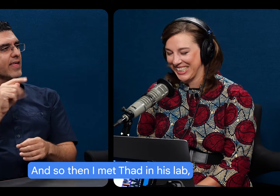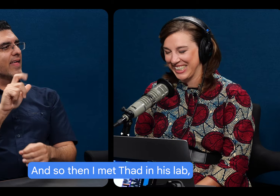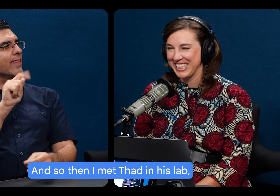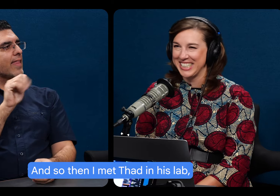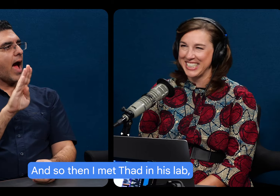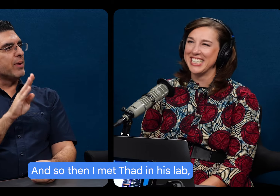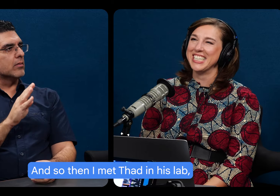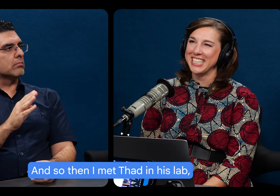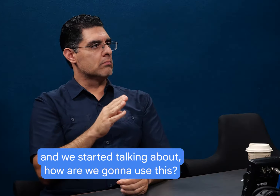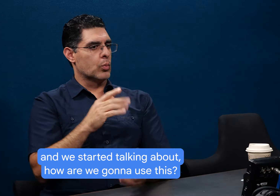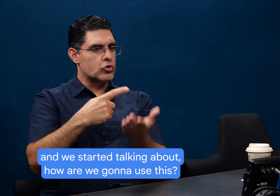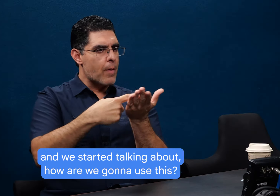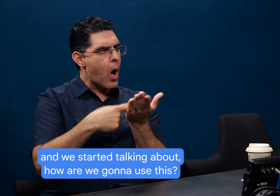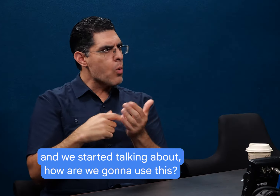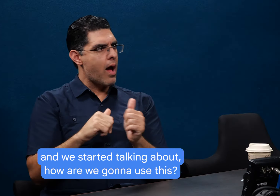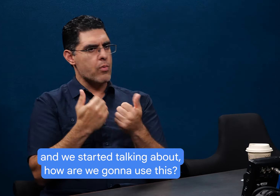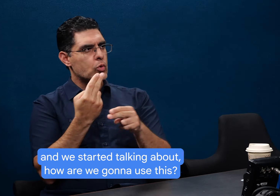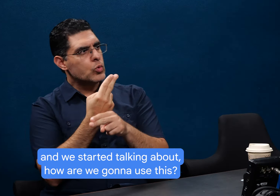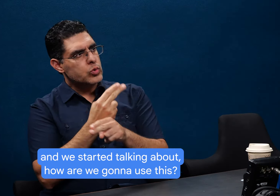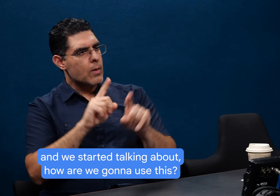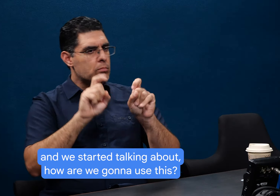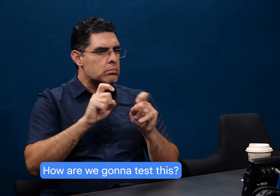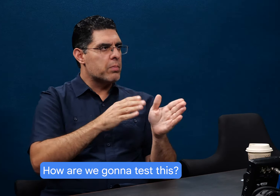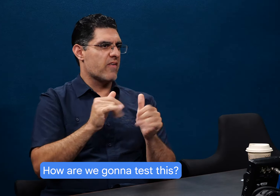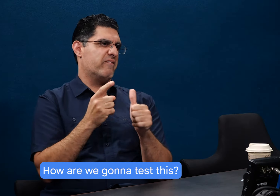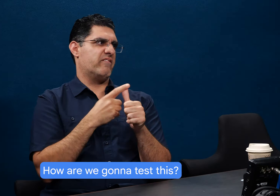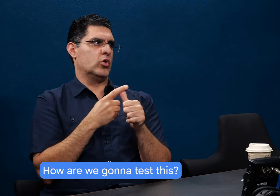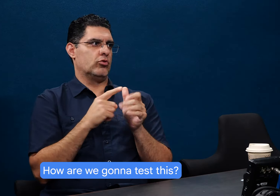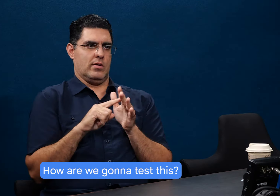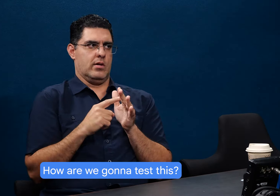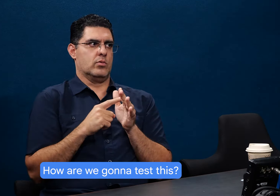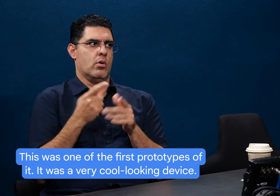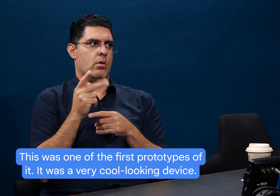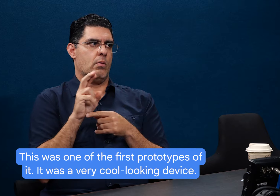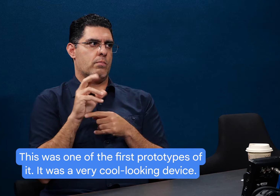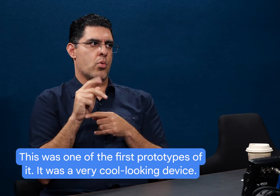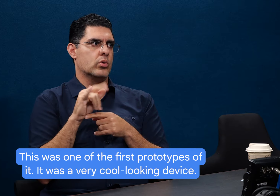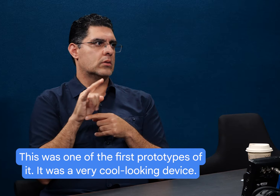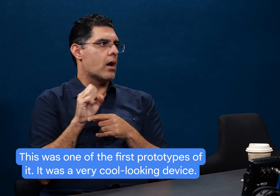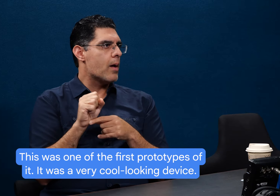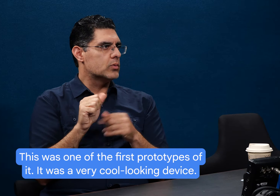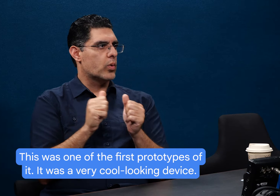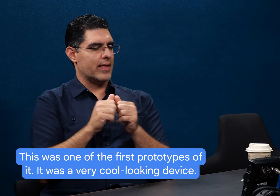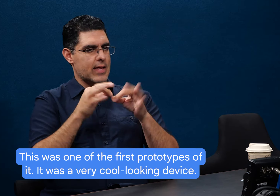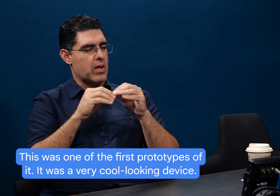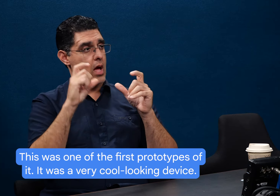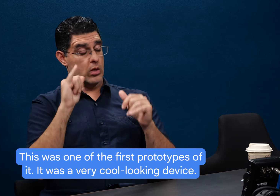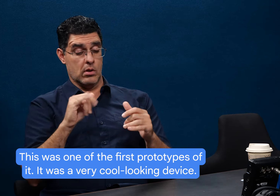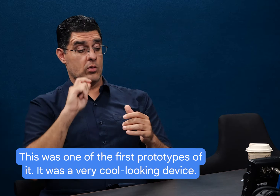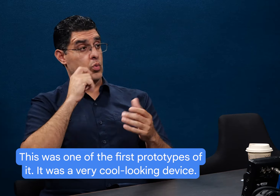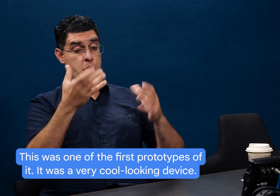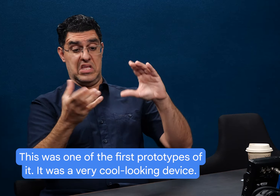in his lab. And we started talking about how are we going to use this? How are we going to test this? This was one of the first prototypes of it.